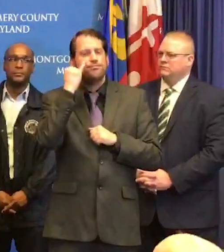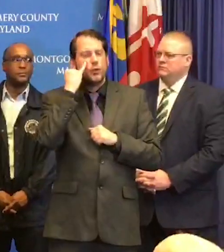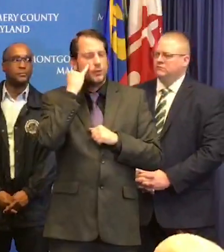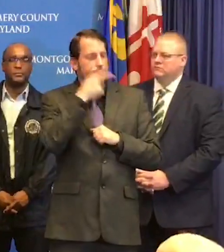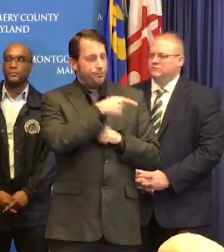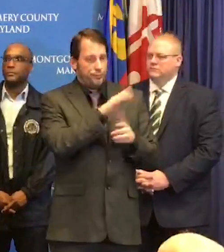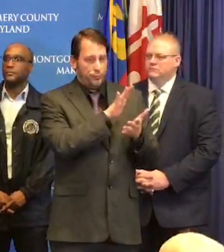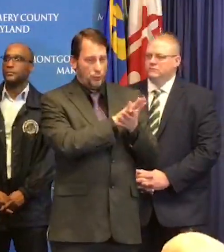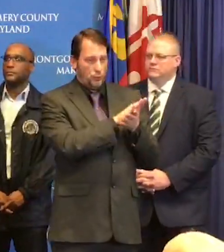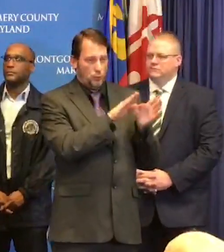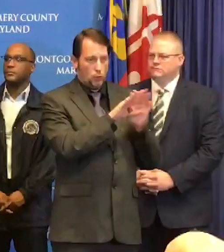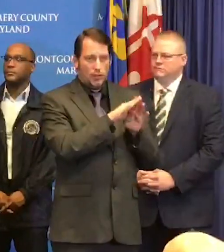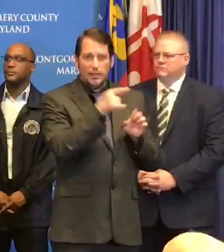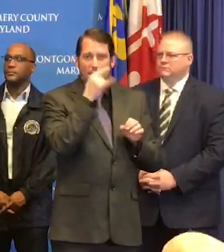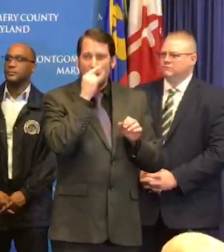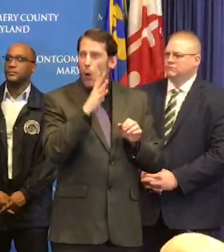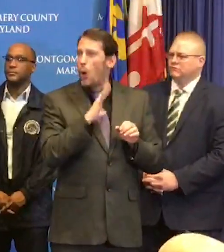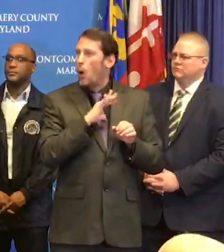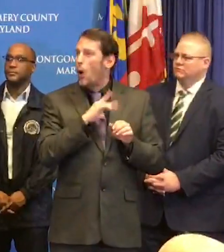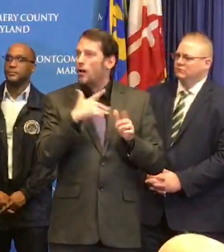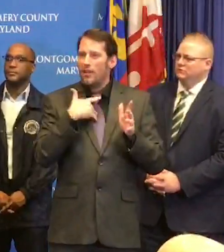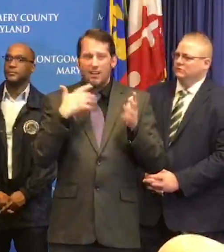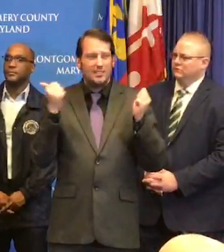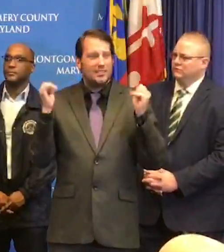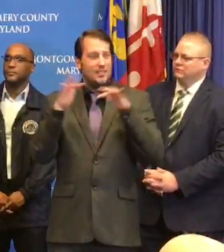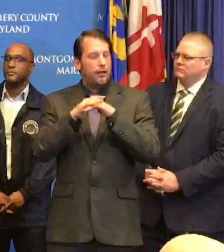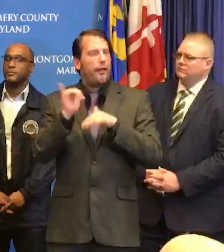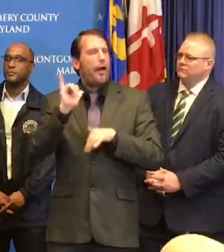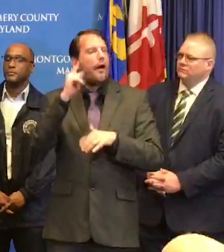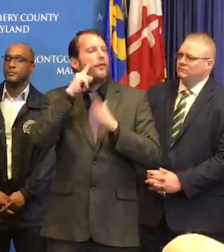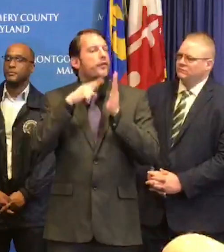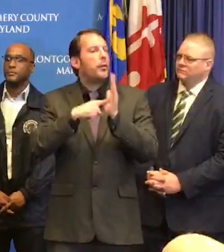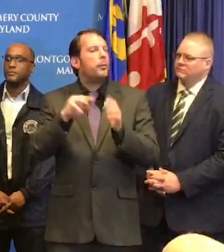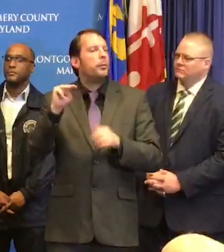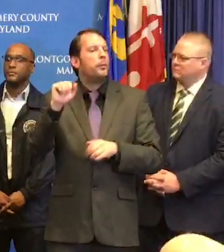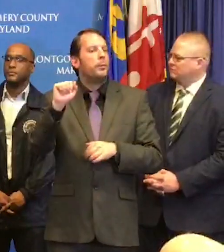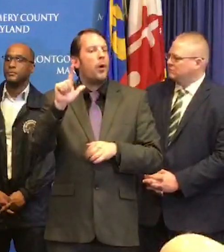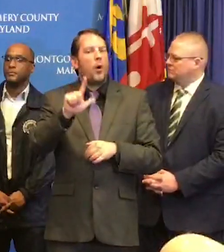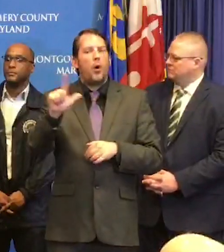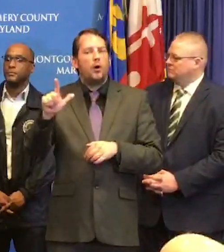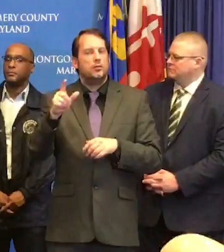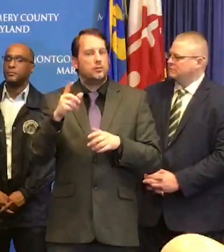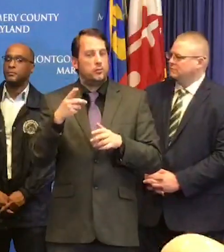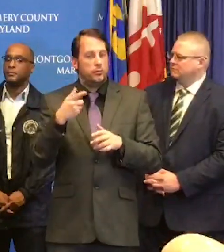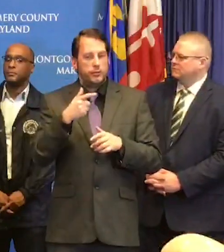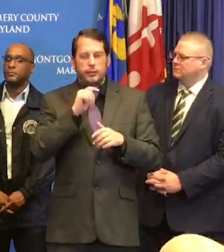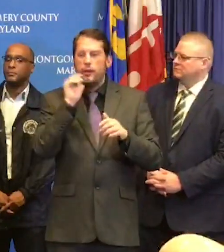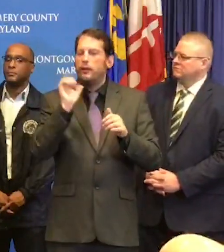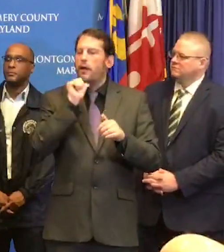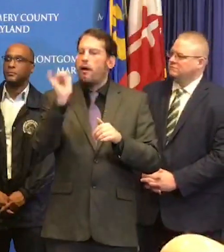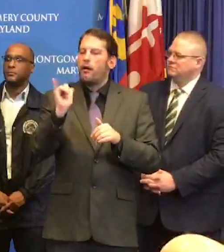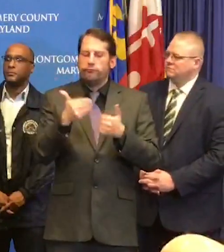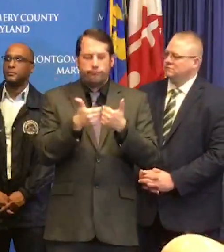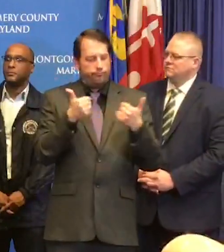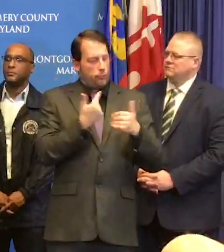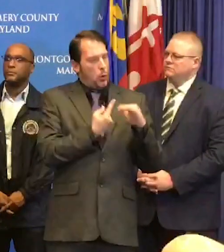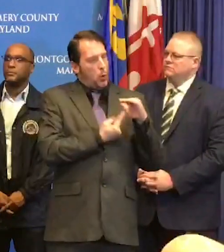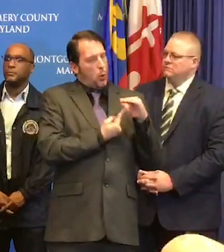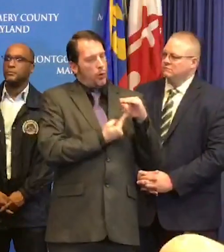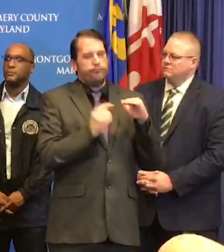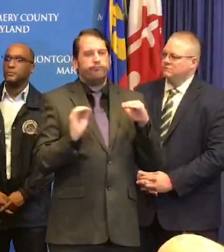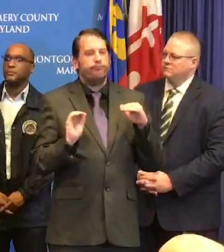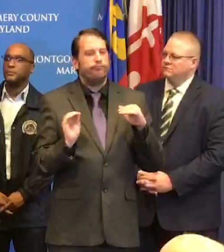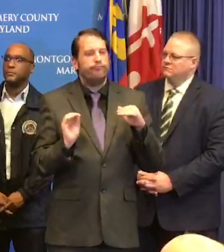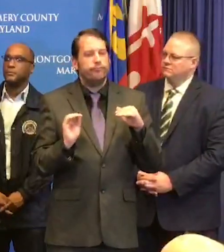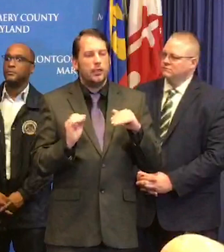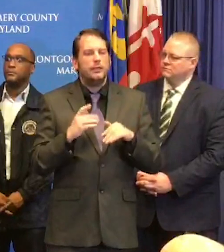So you've kind of defeated the purpose of social isolation if something like that happens. So we're thinking about what's an appropriate